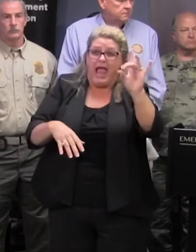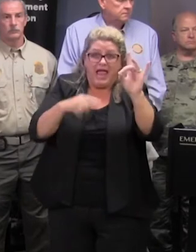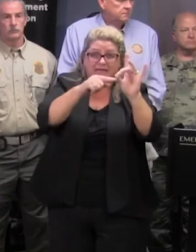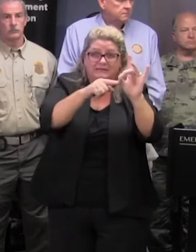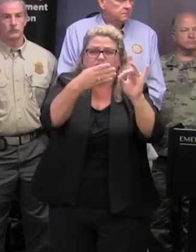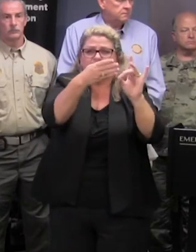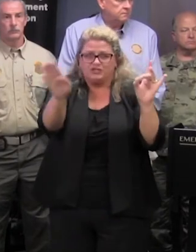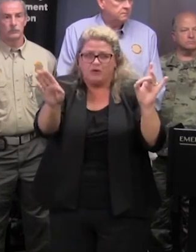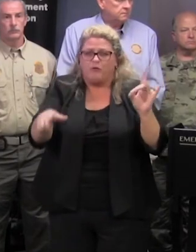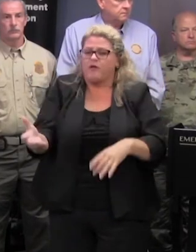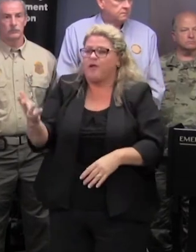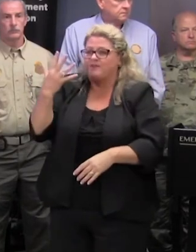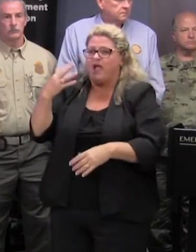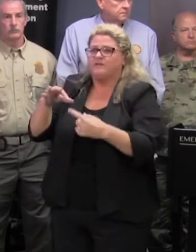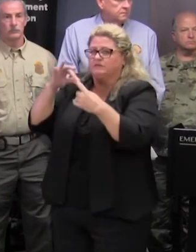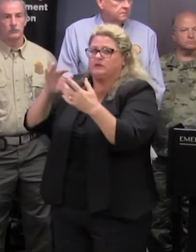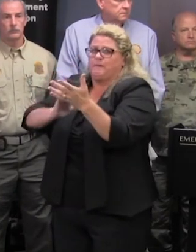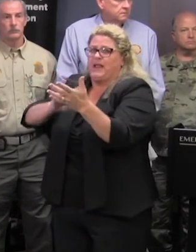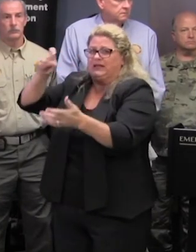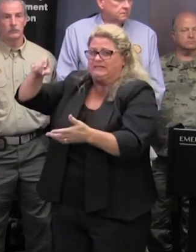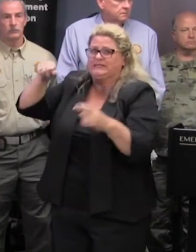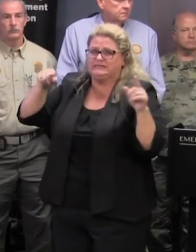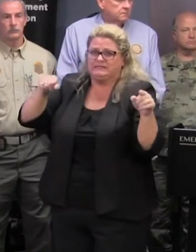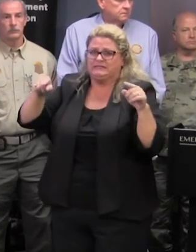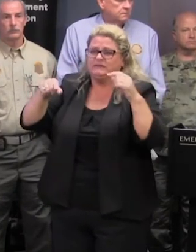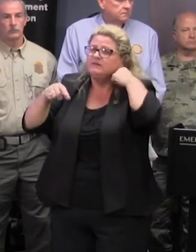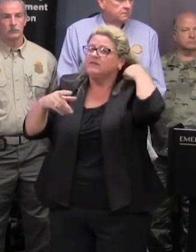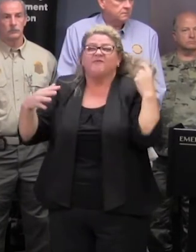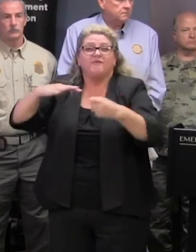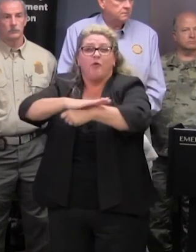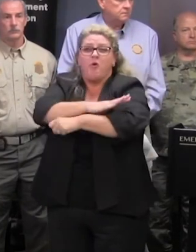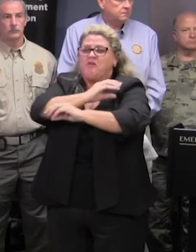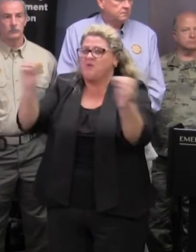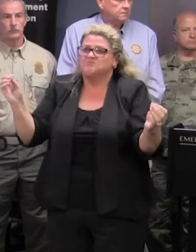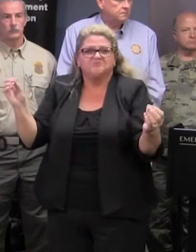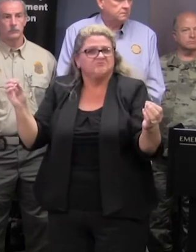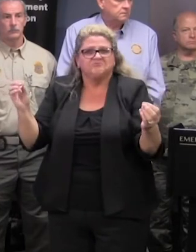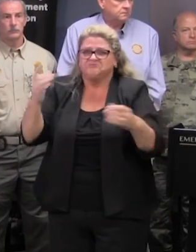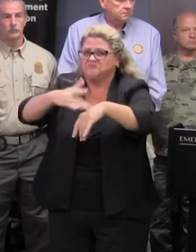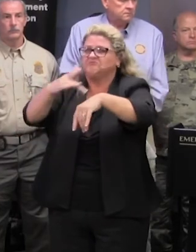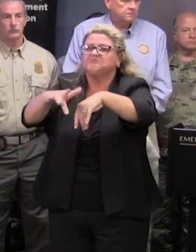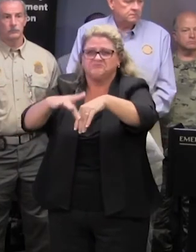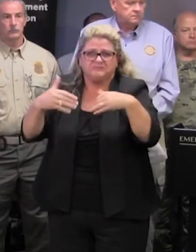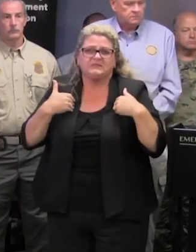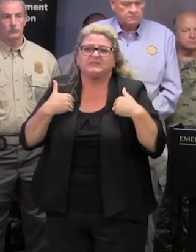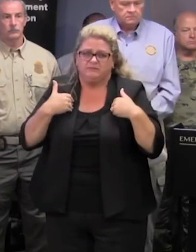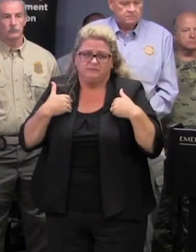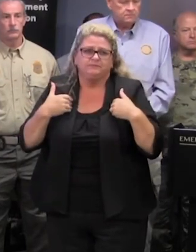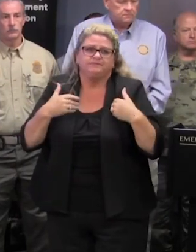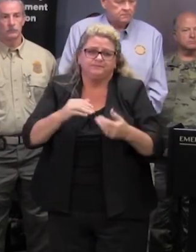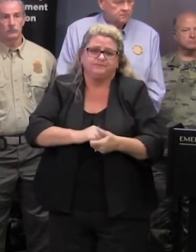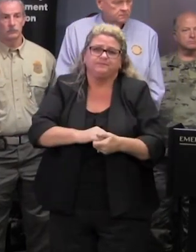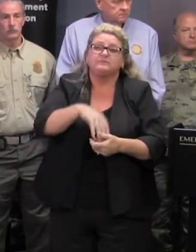and five or special medical needs none of the shelters are full at this time of the